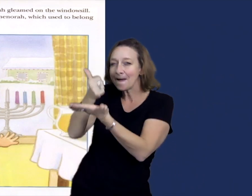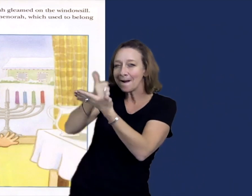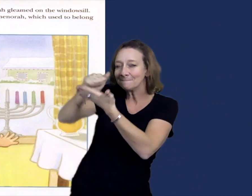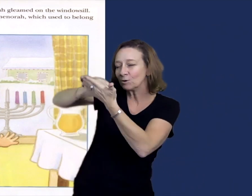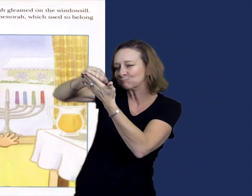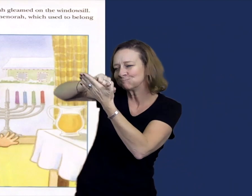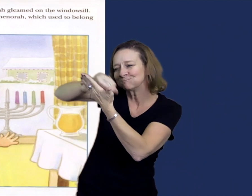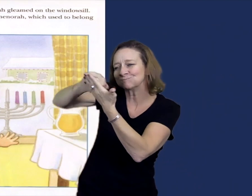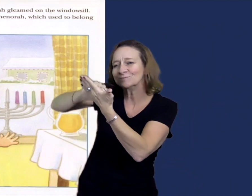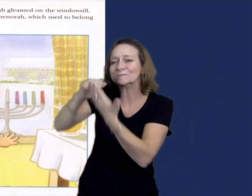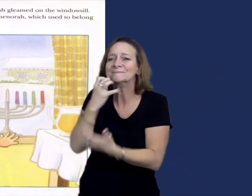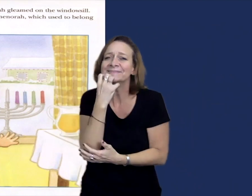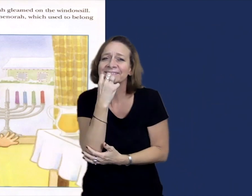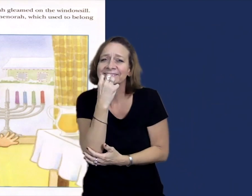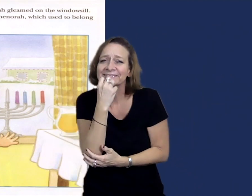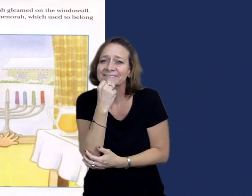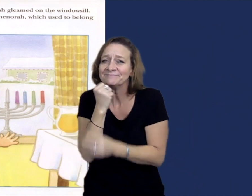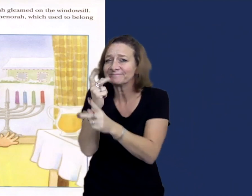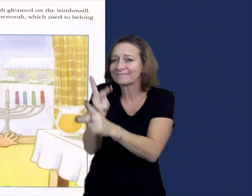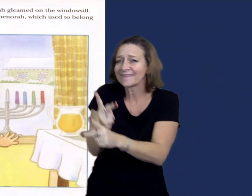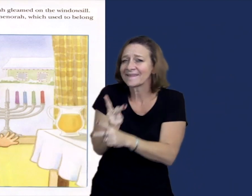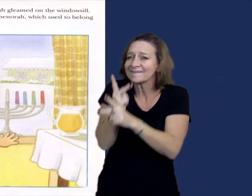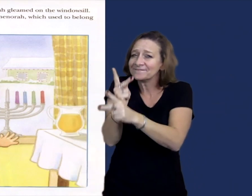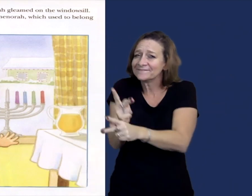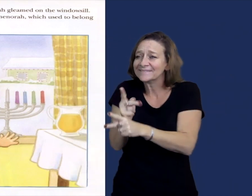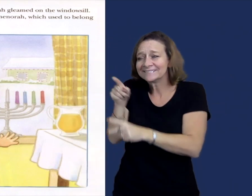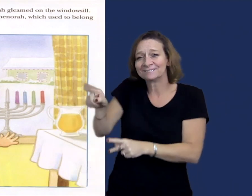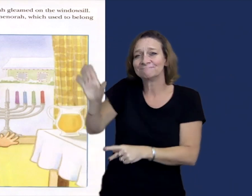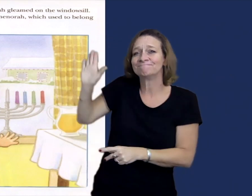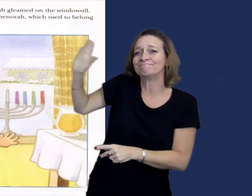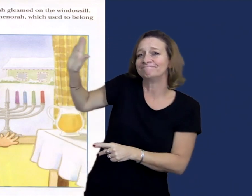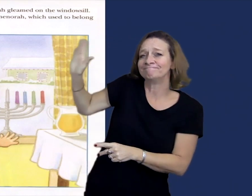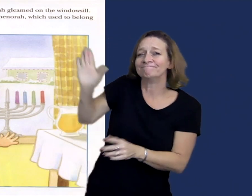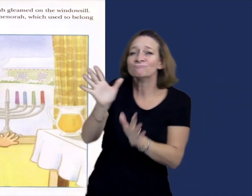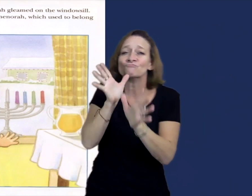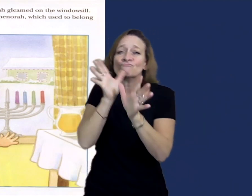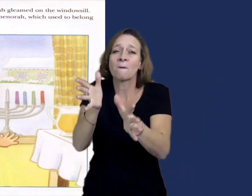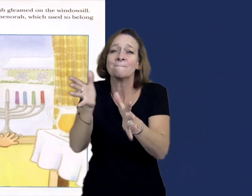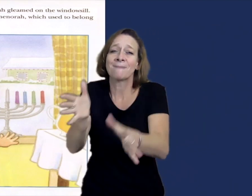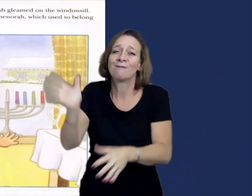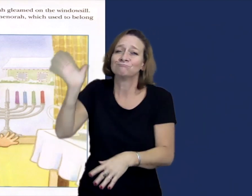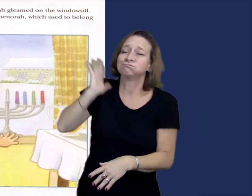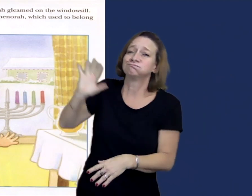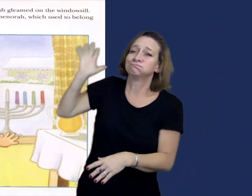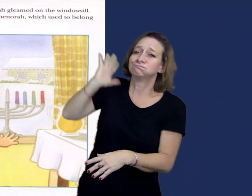Sam had helped polish the old menorah, which used to belong to his grandmother.